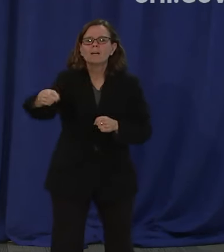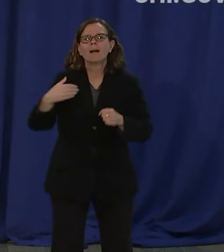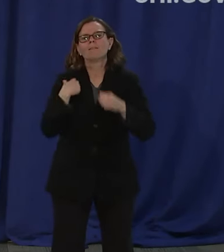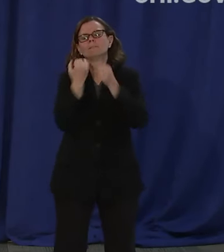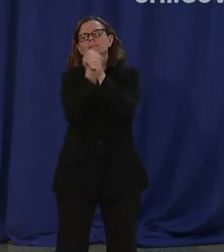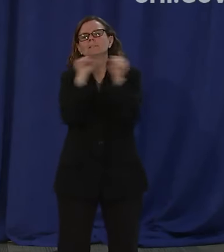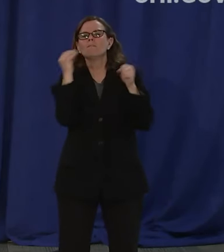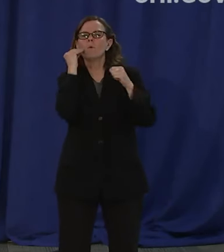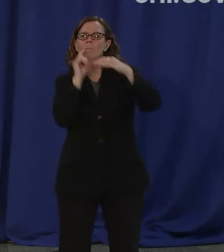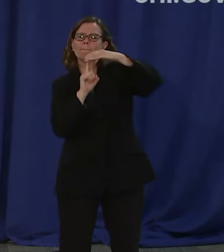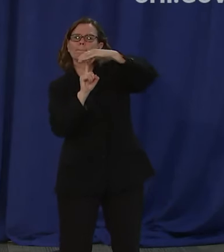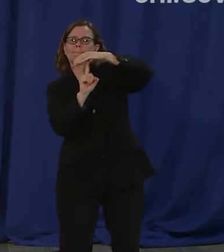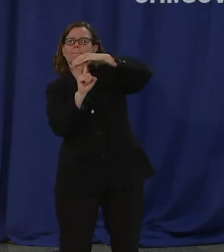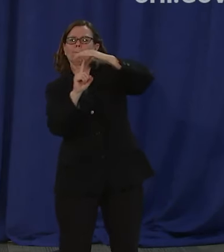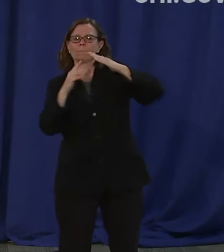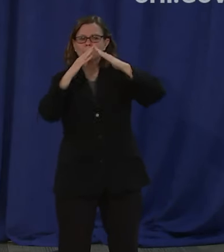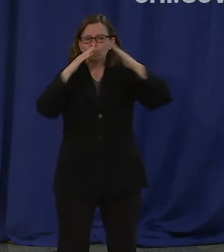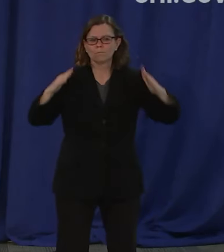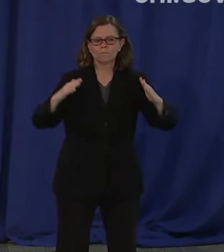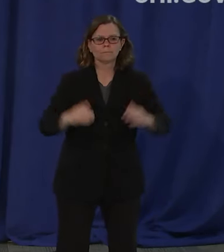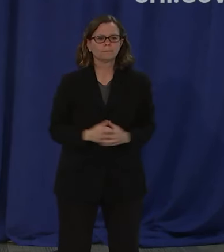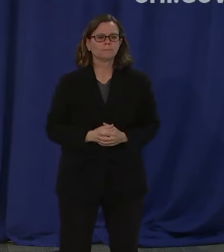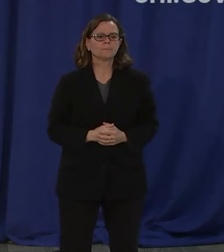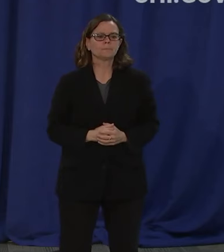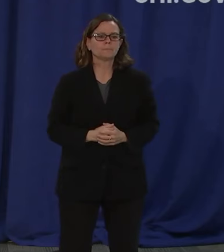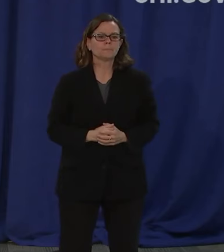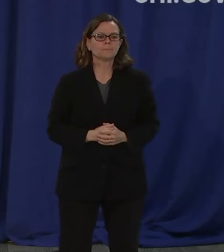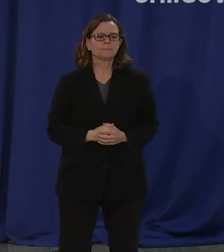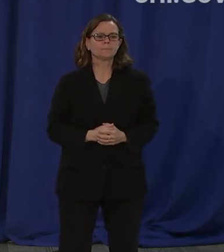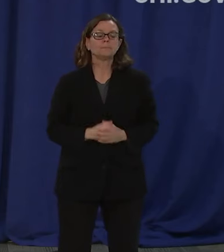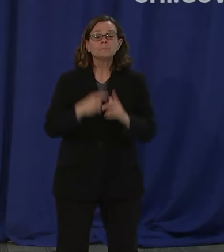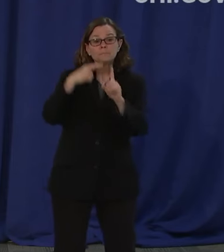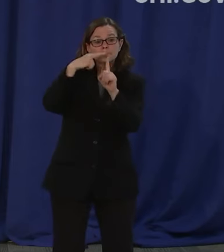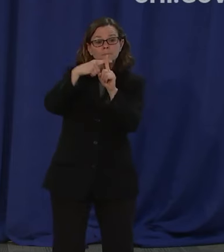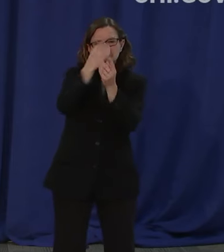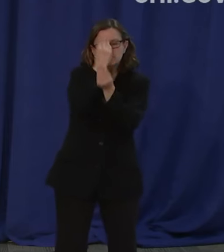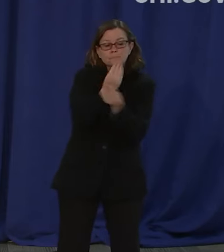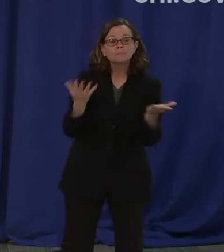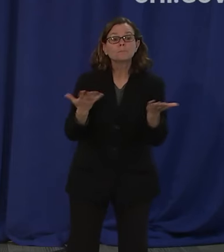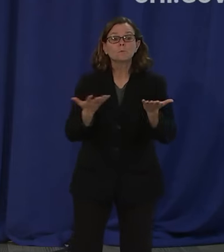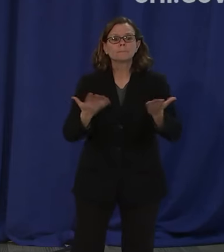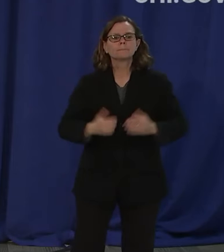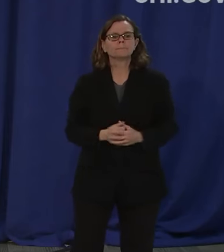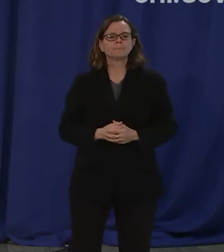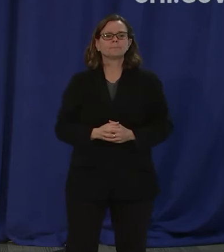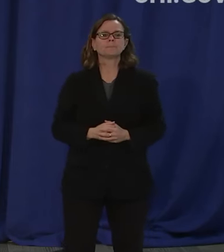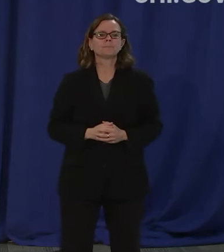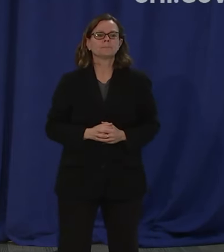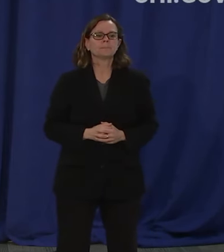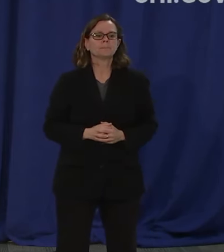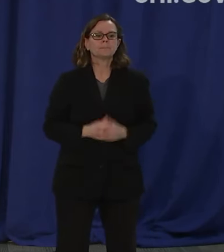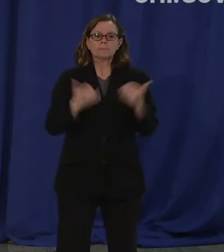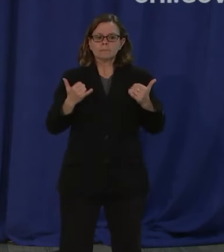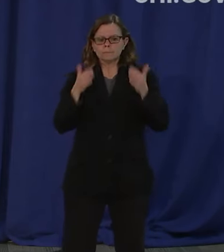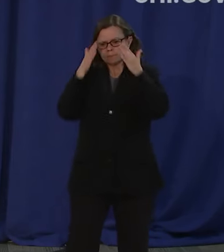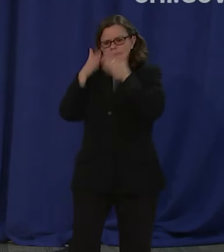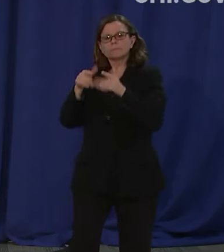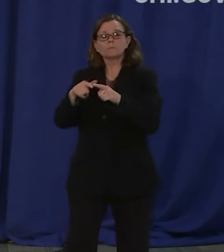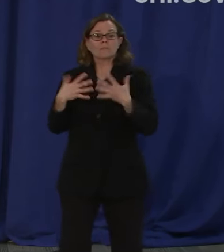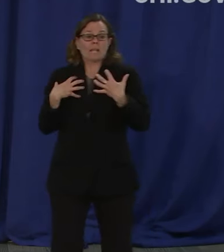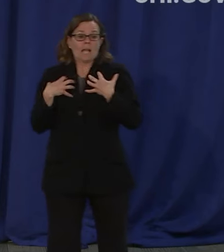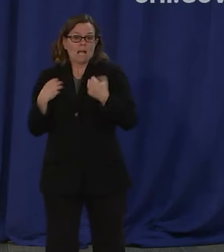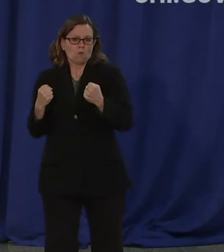And I would make one additional note. While our immediate focus continues to be the health and security of our residents from this pandemic,